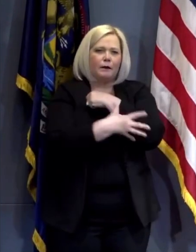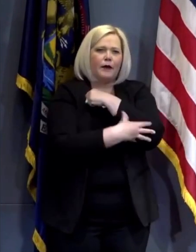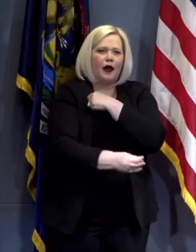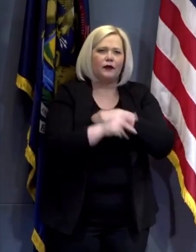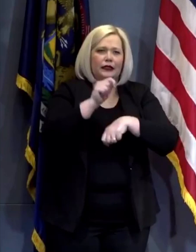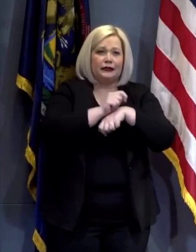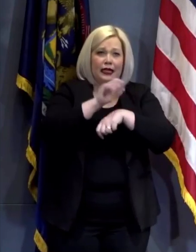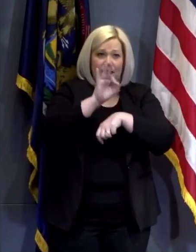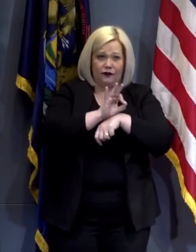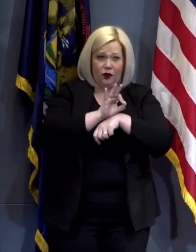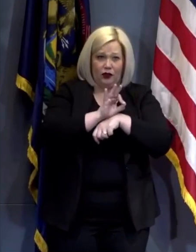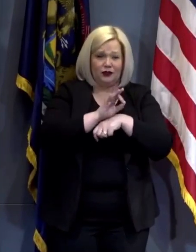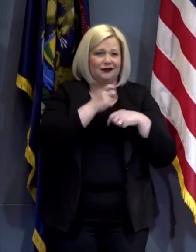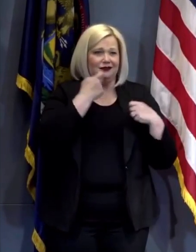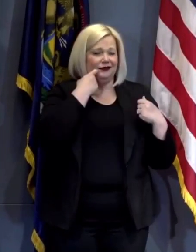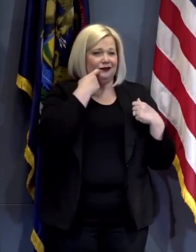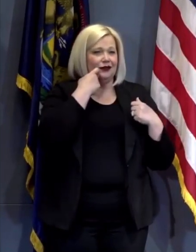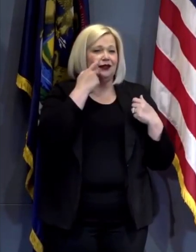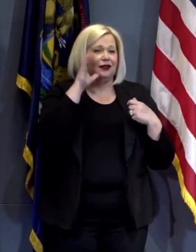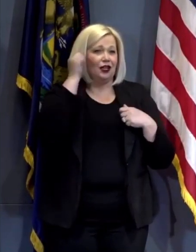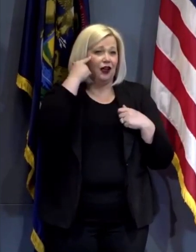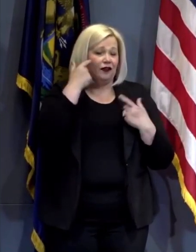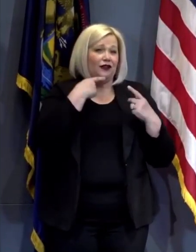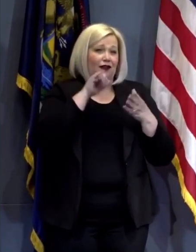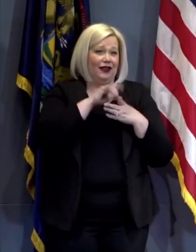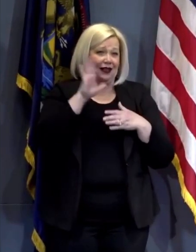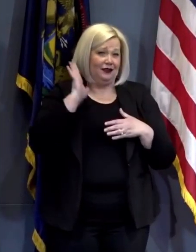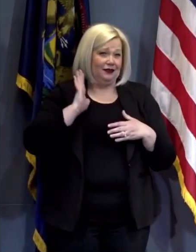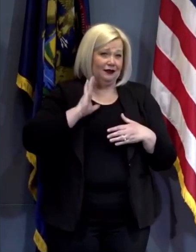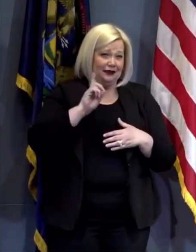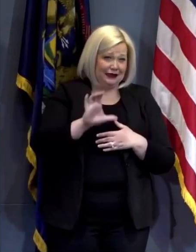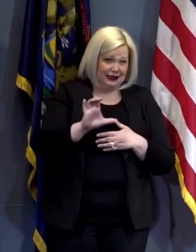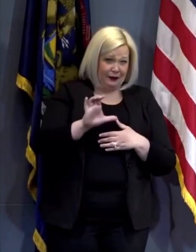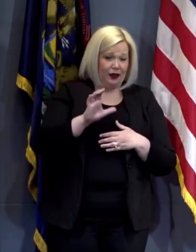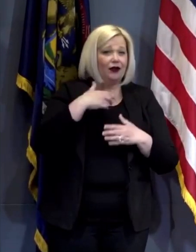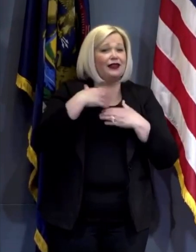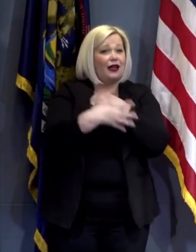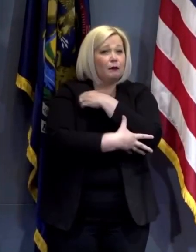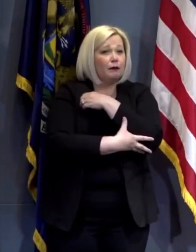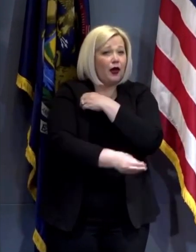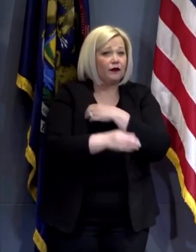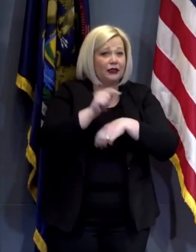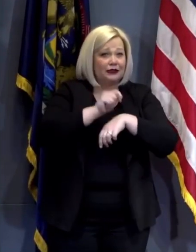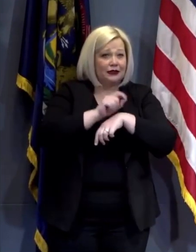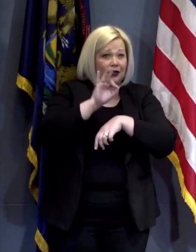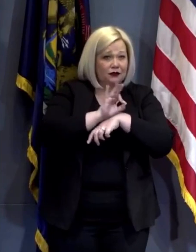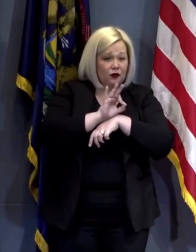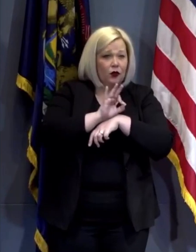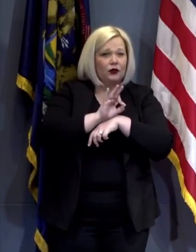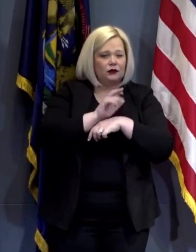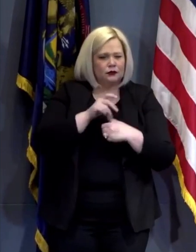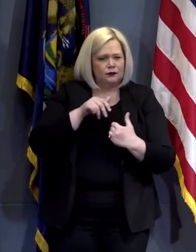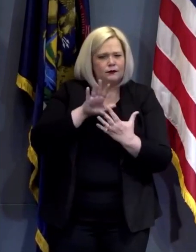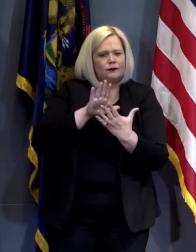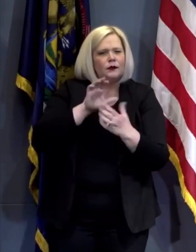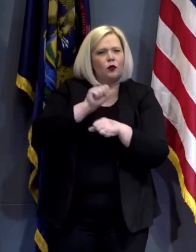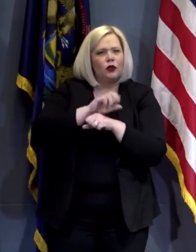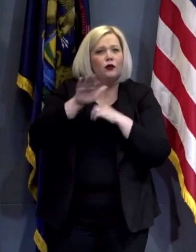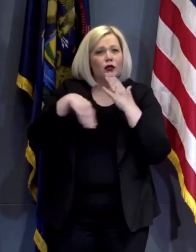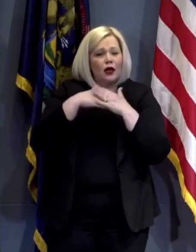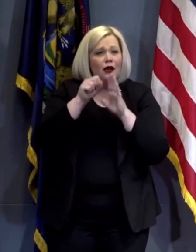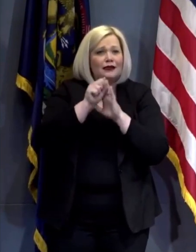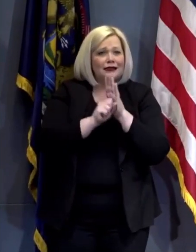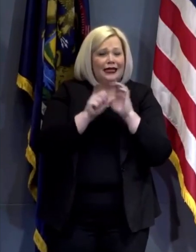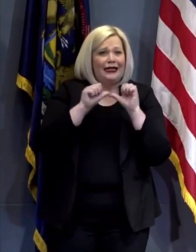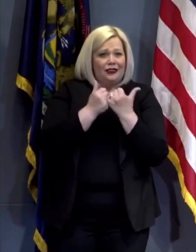announced via Governor Whitmer's executive order in December and this poverty task force is seeking to address working with all our state agencies the